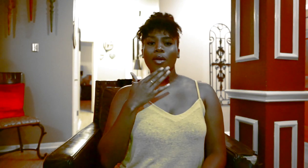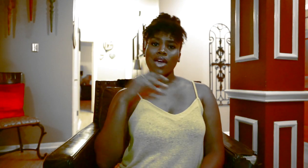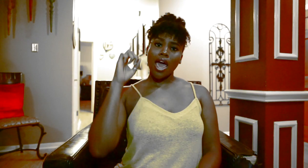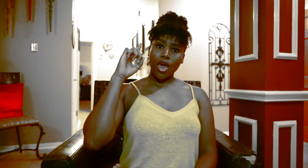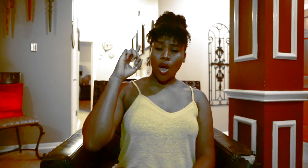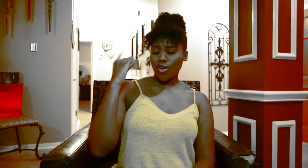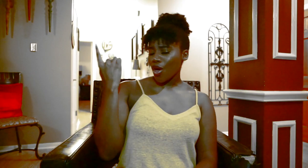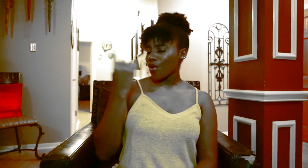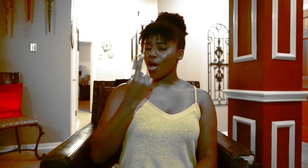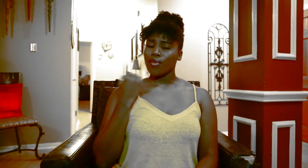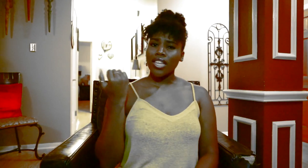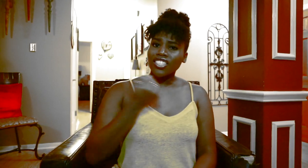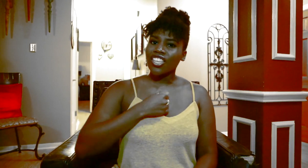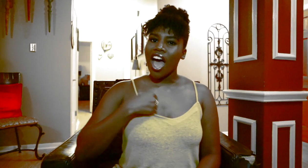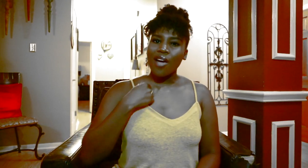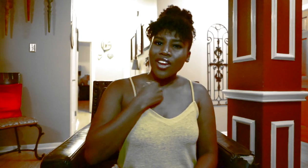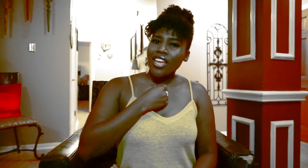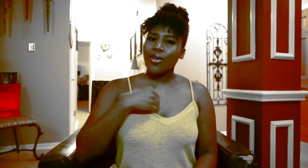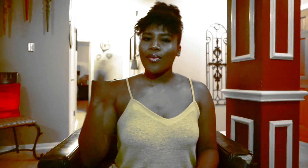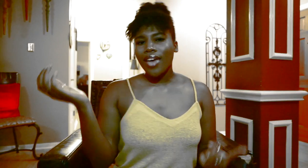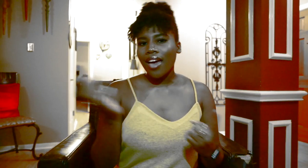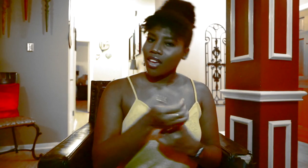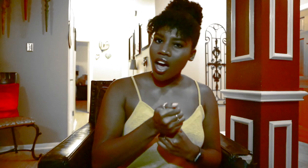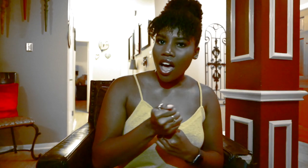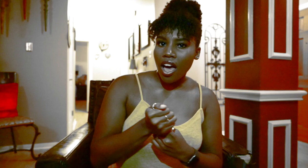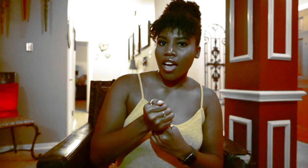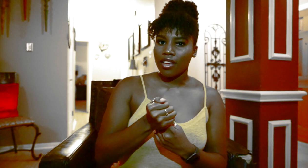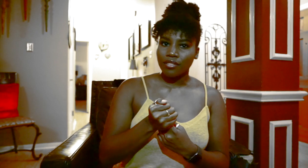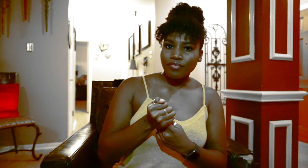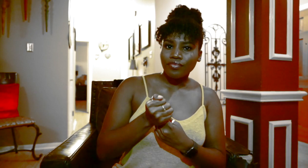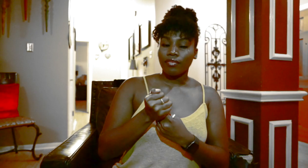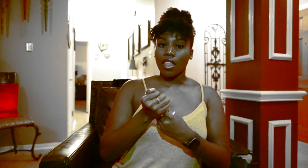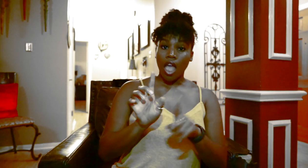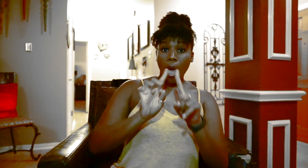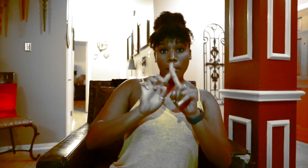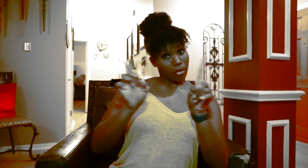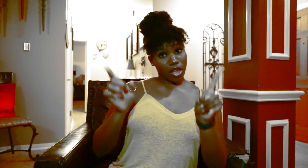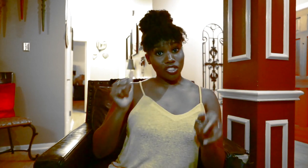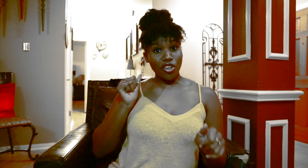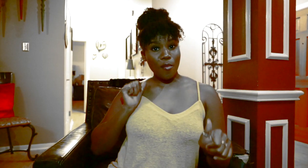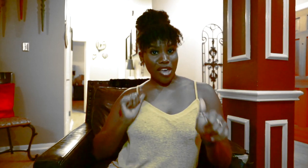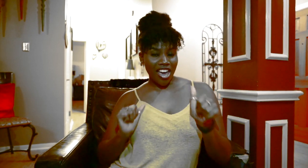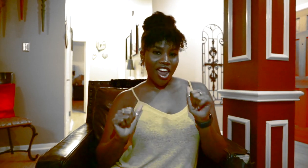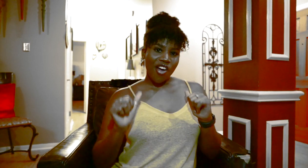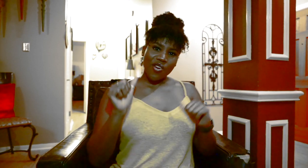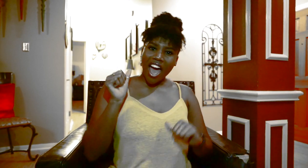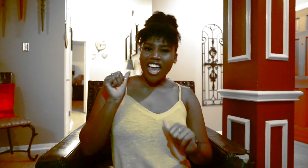when I know you're only sorry you got caught But you put on quite a